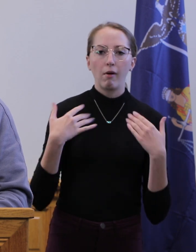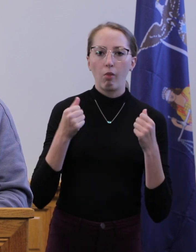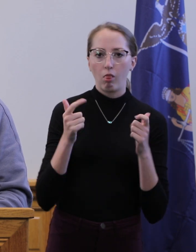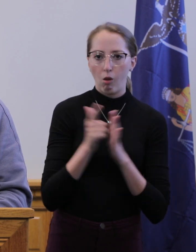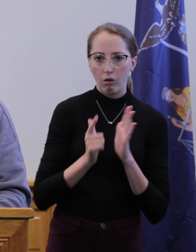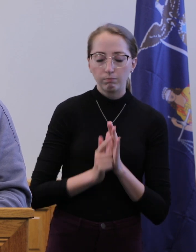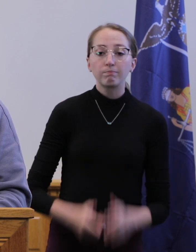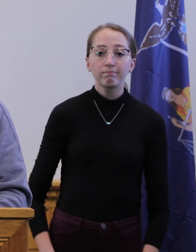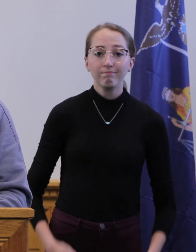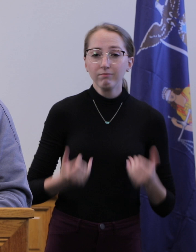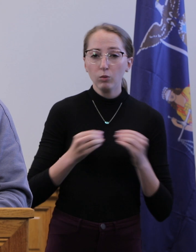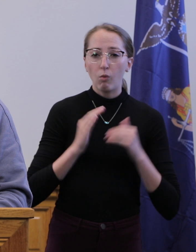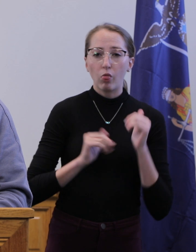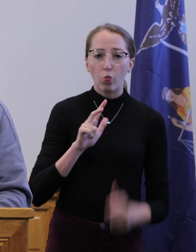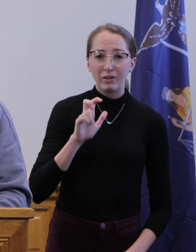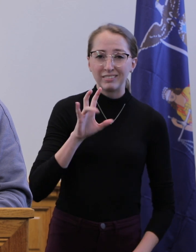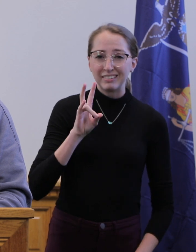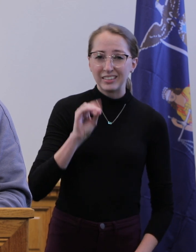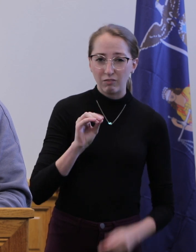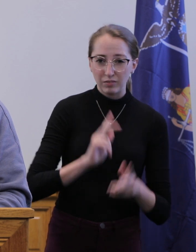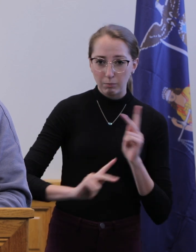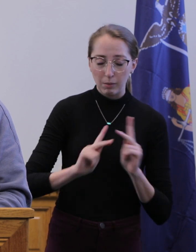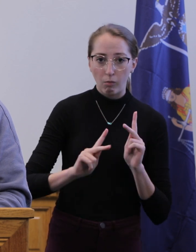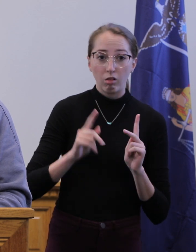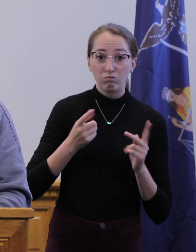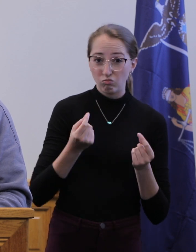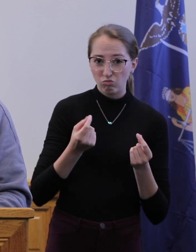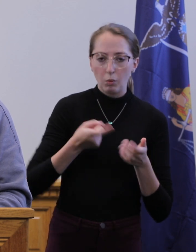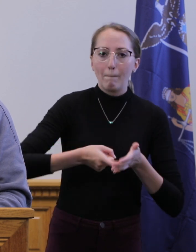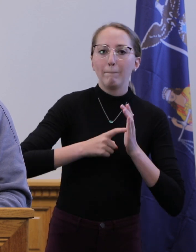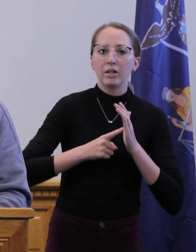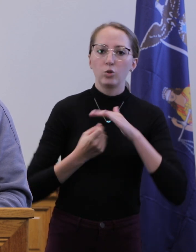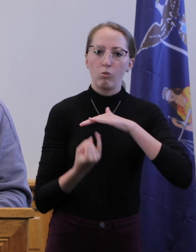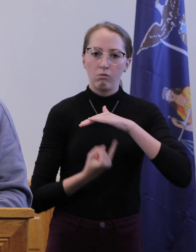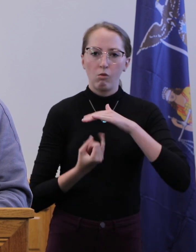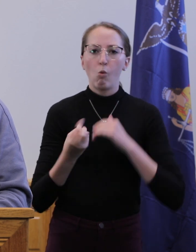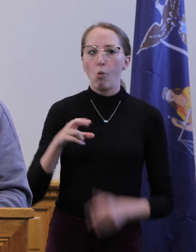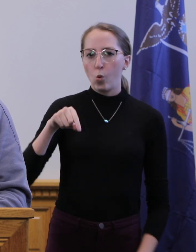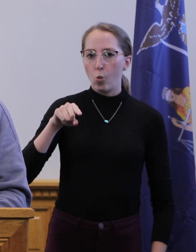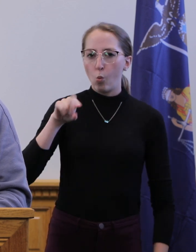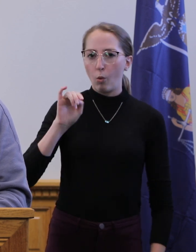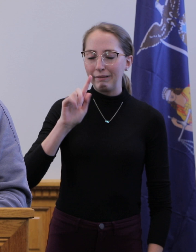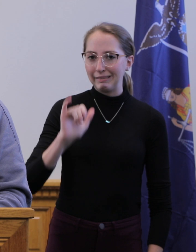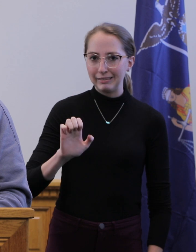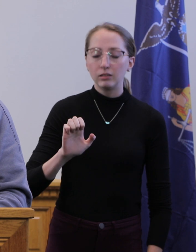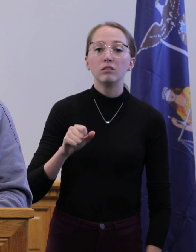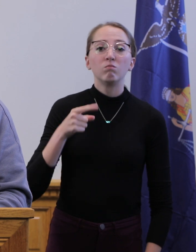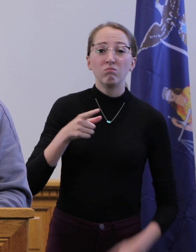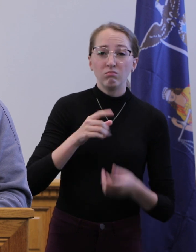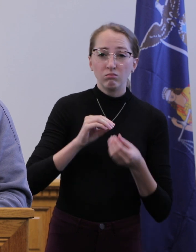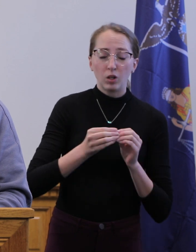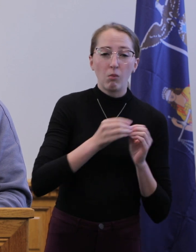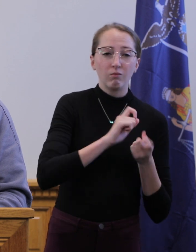There are now more than 370 people in mandatory quarantine or isolation. This number changes every day